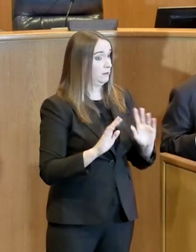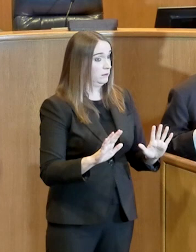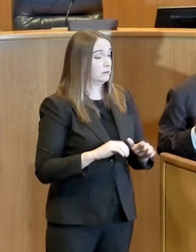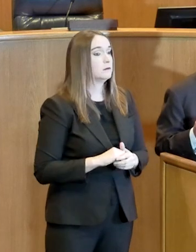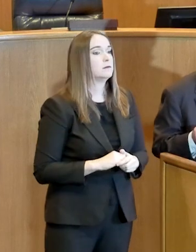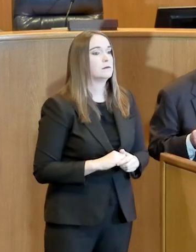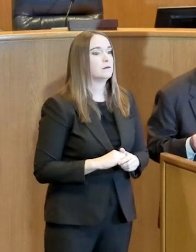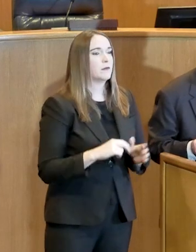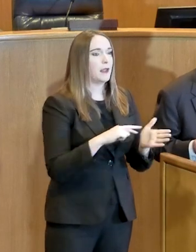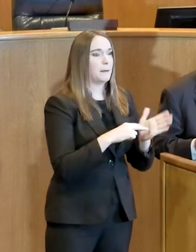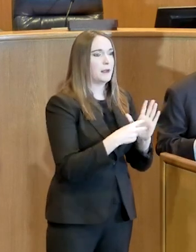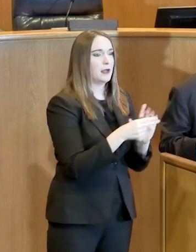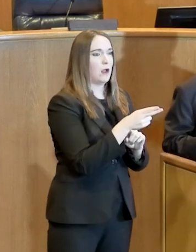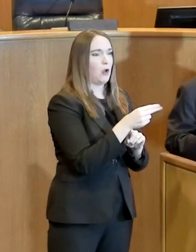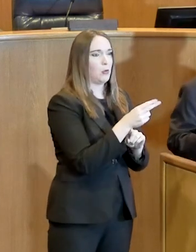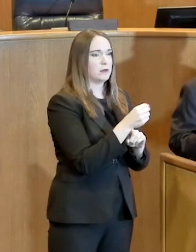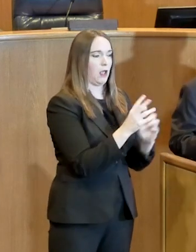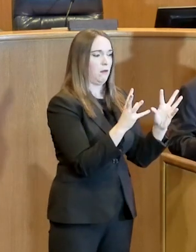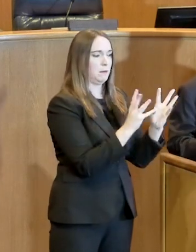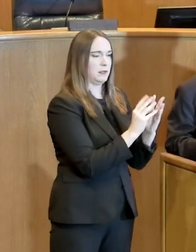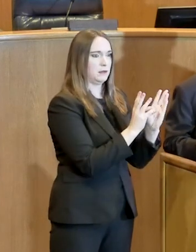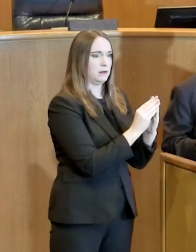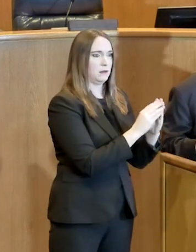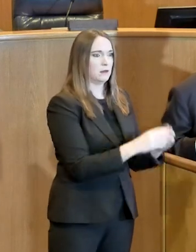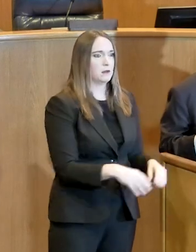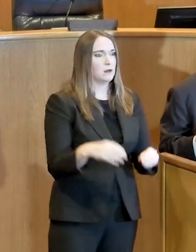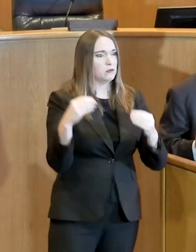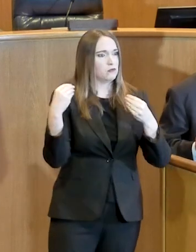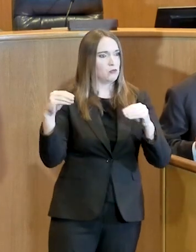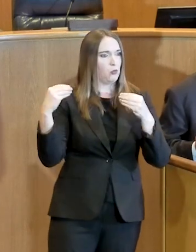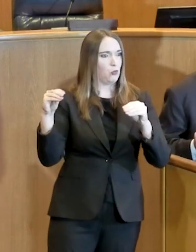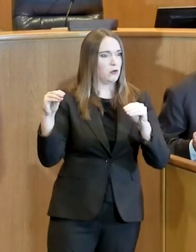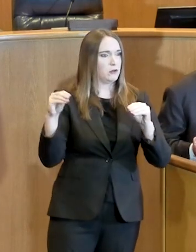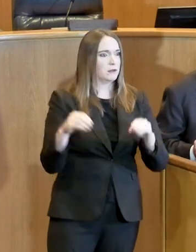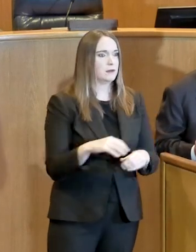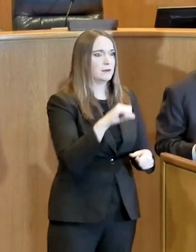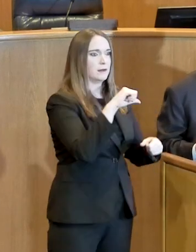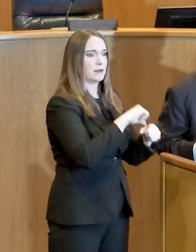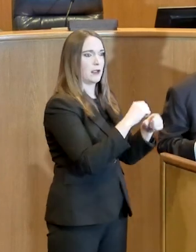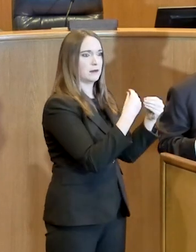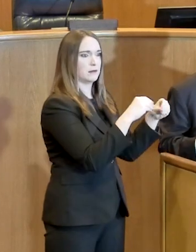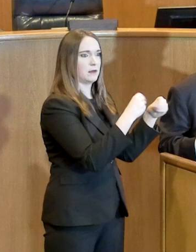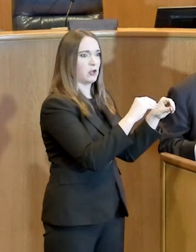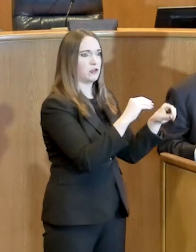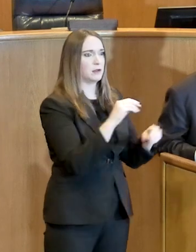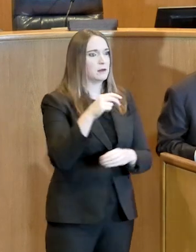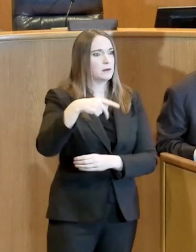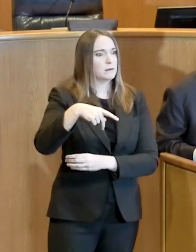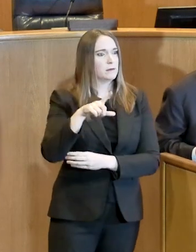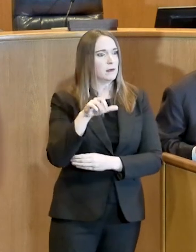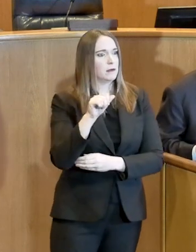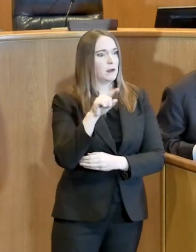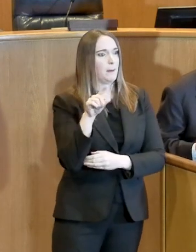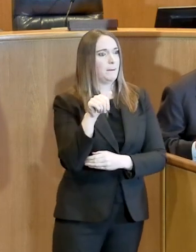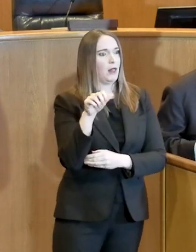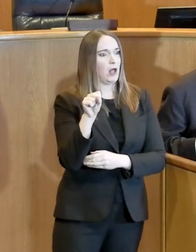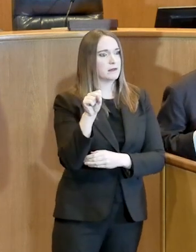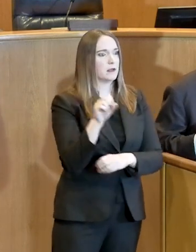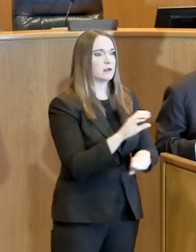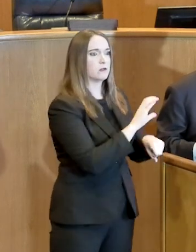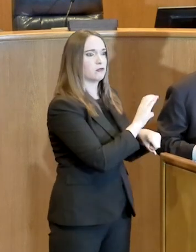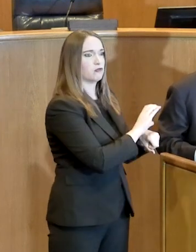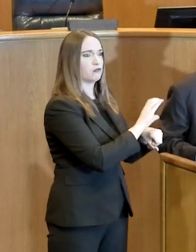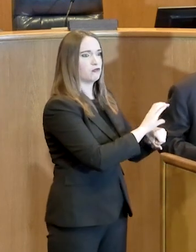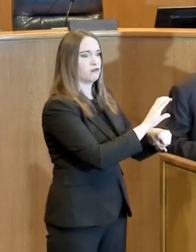event centers, hotel meeting space, retail stores, convenience stores, plazas, places of worship. then